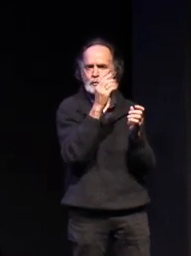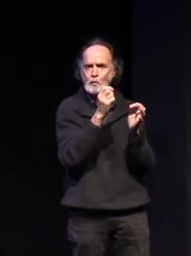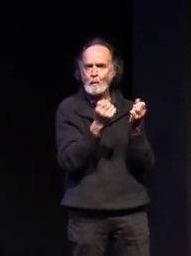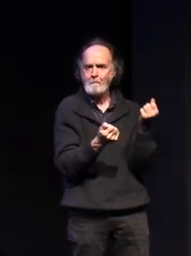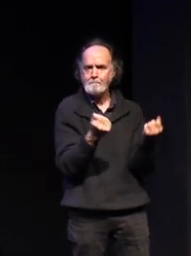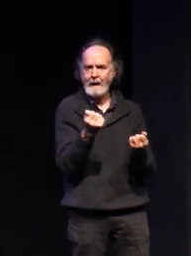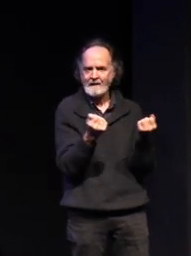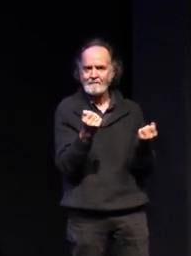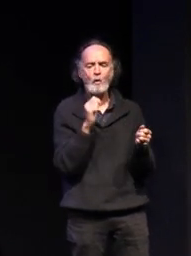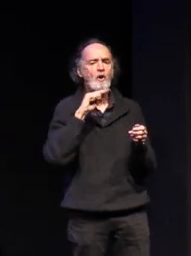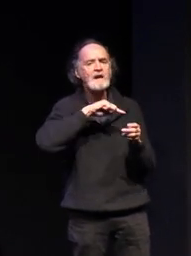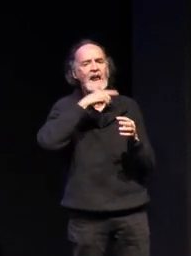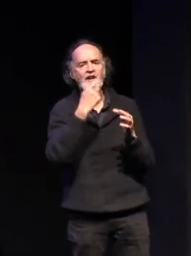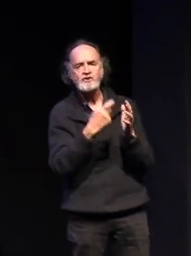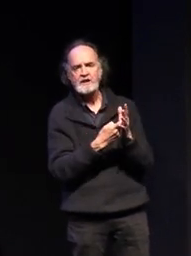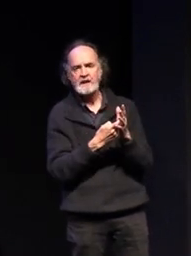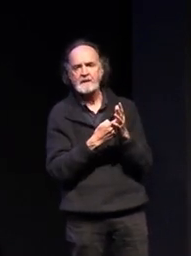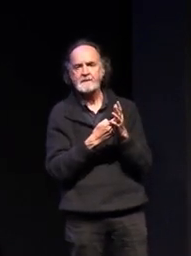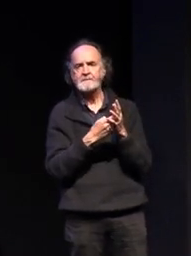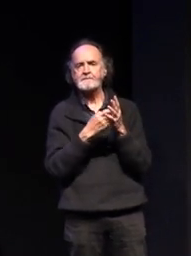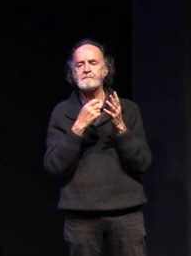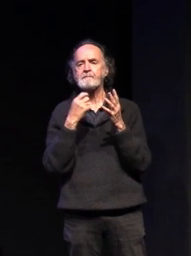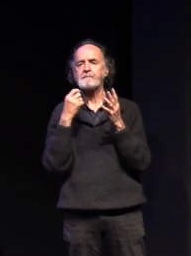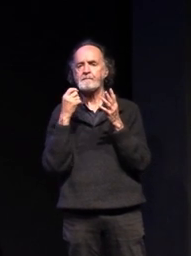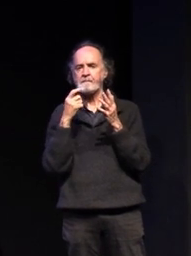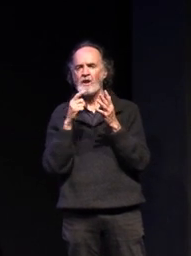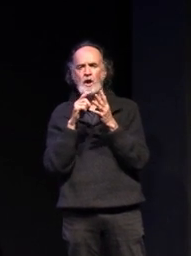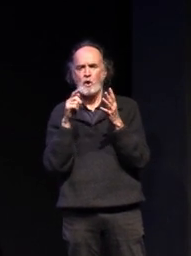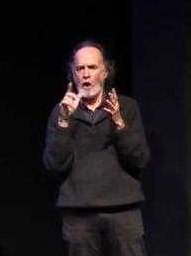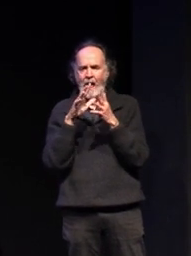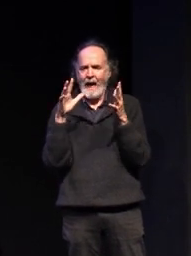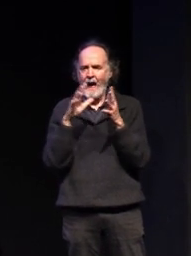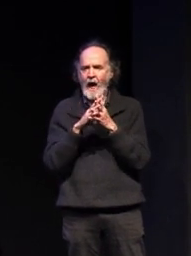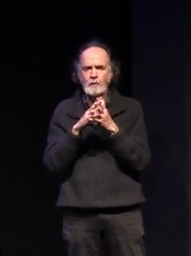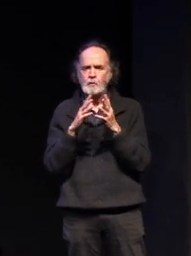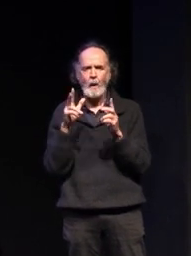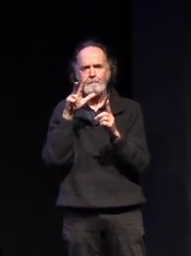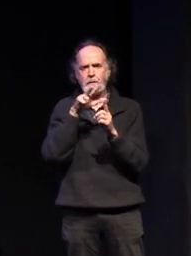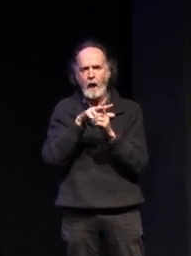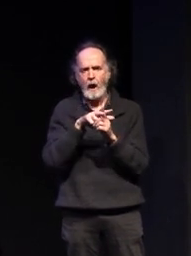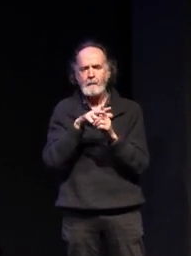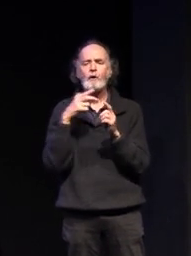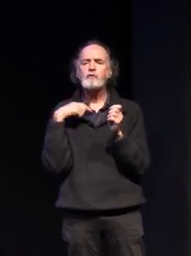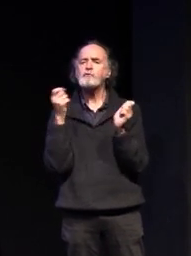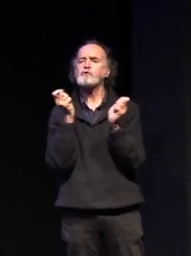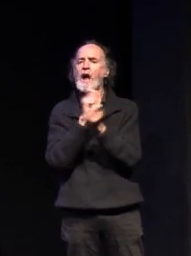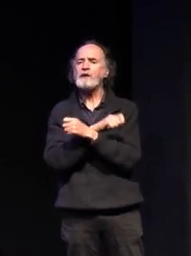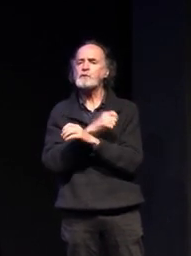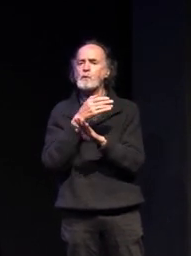that you're aware of the process of applying again because of the change to a new school